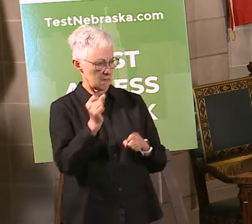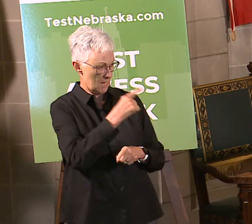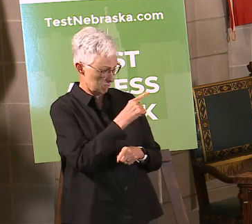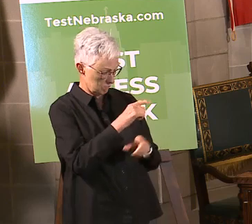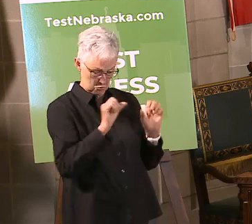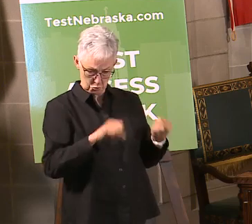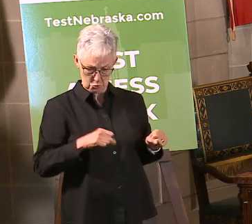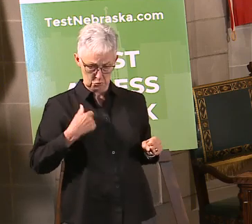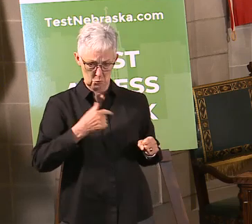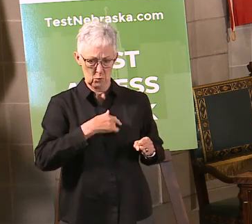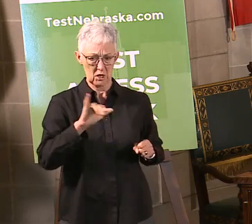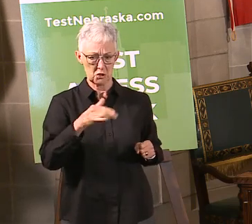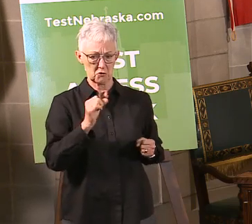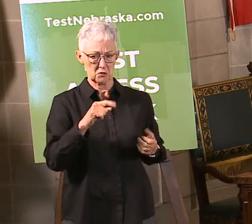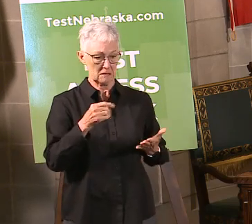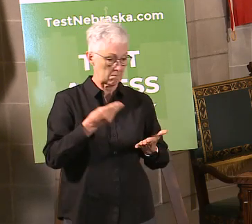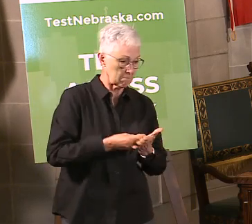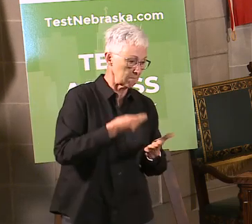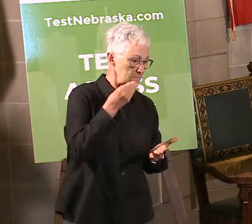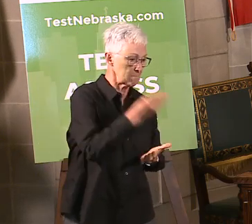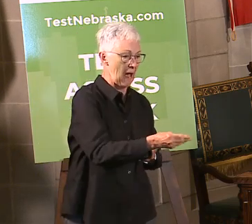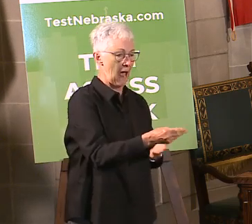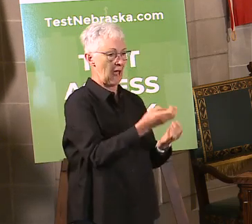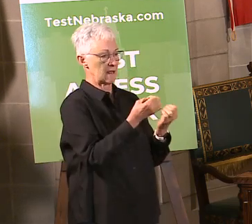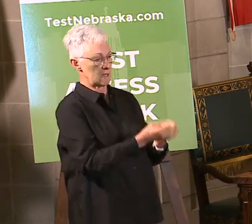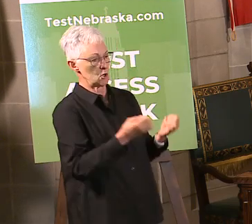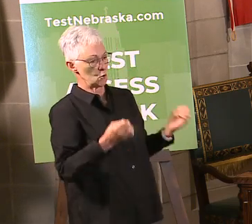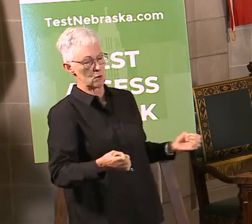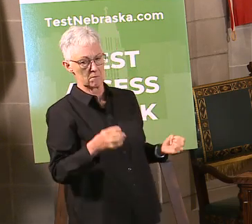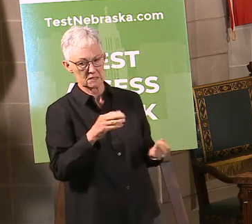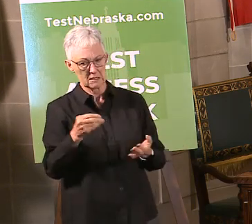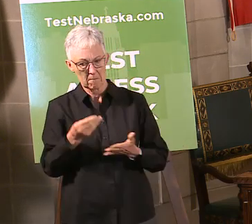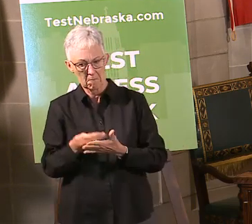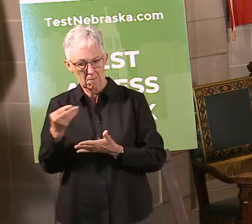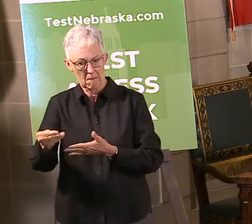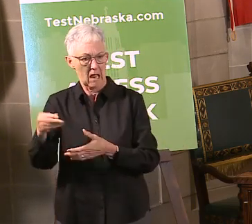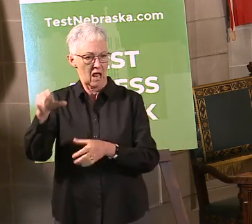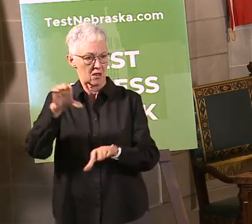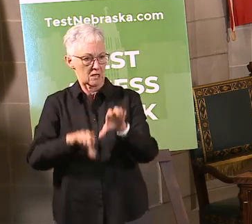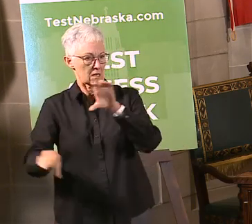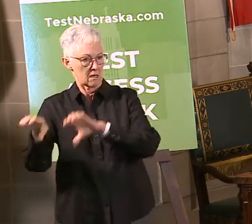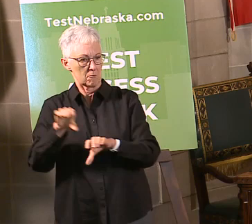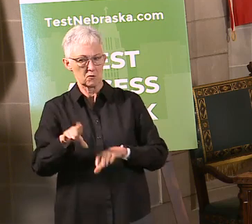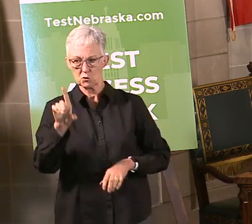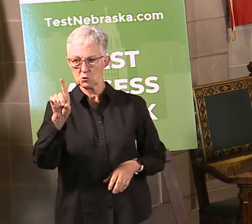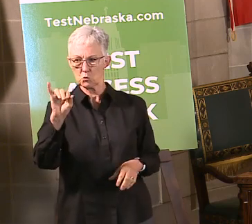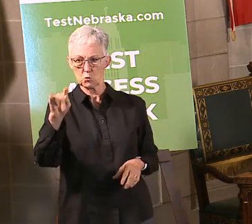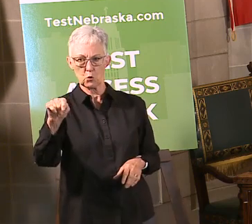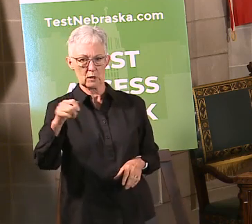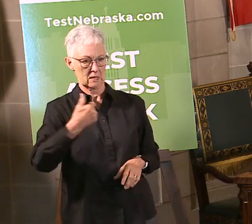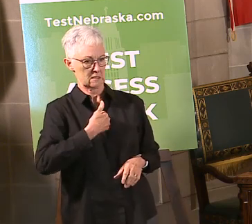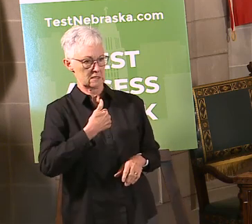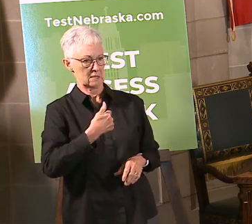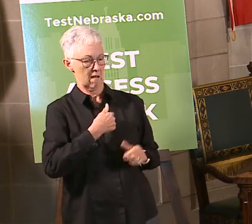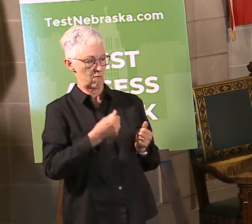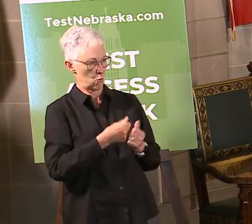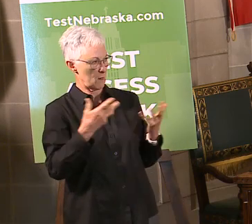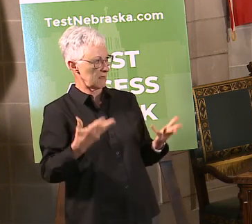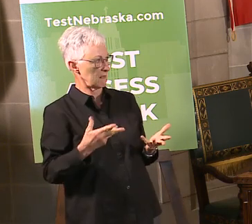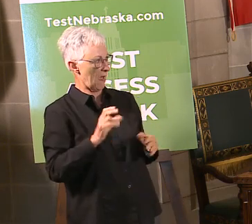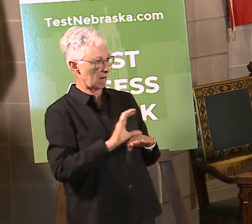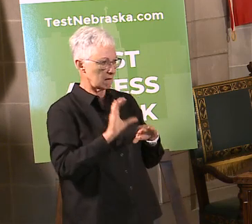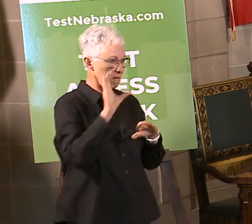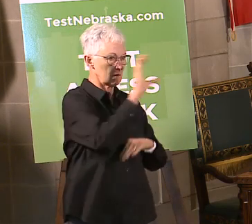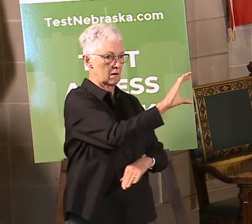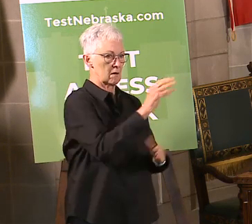reagents and the testing kits? So the question was, was there an option to